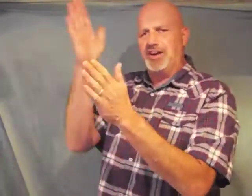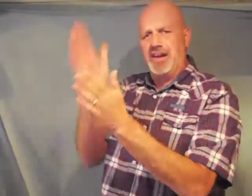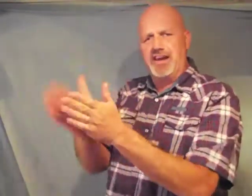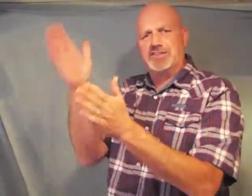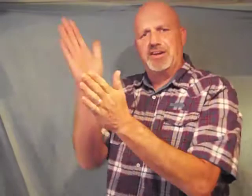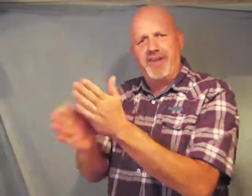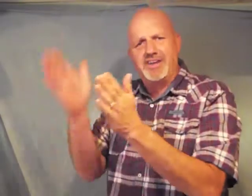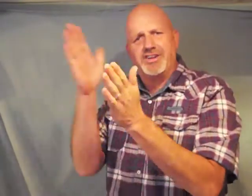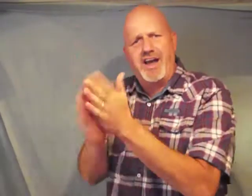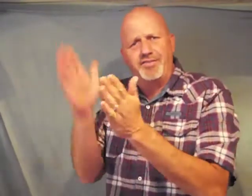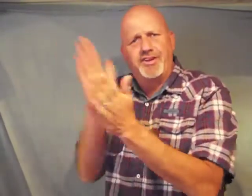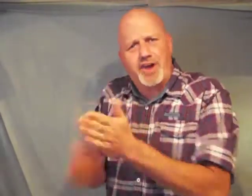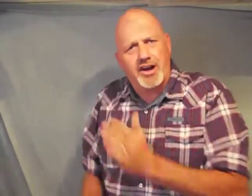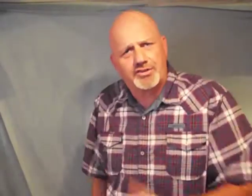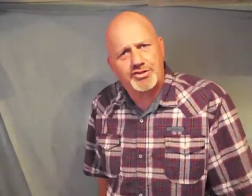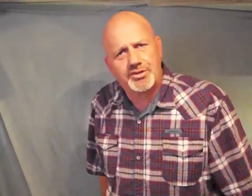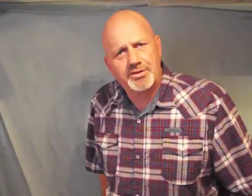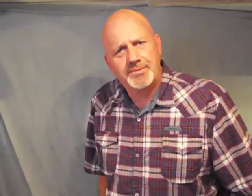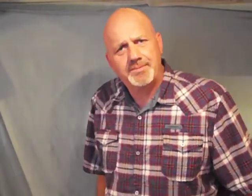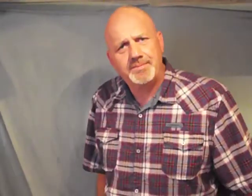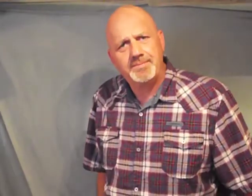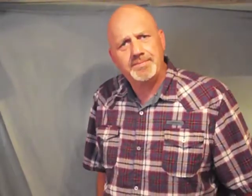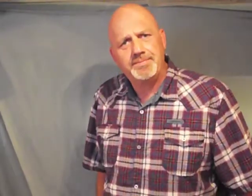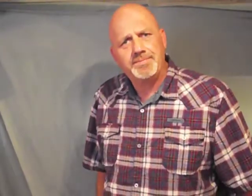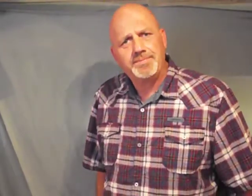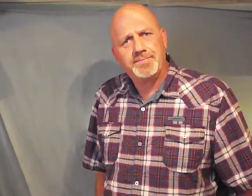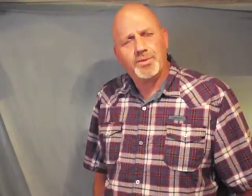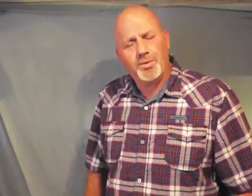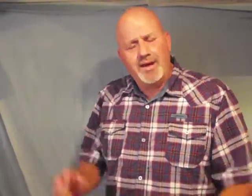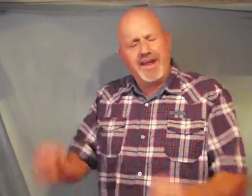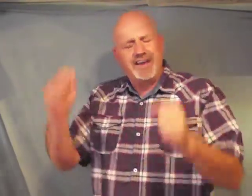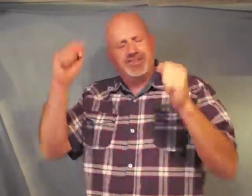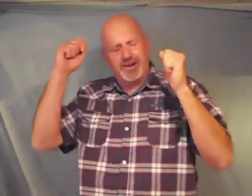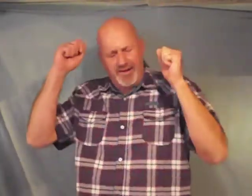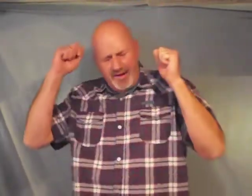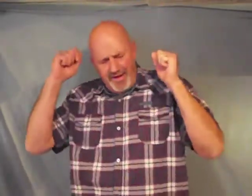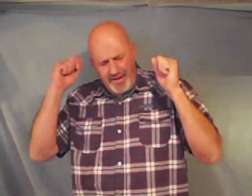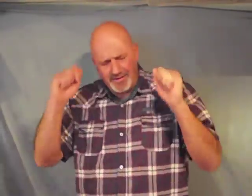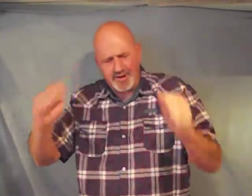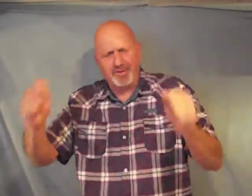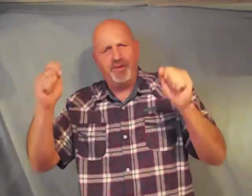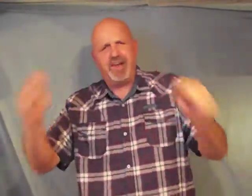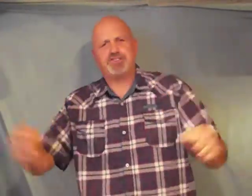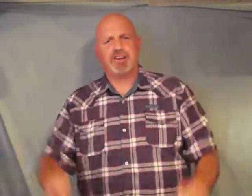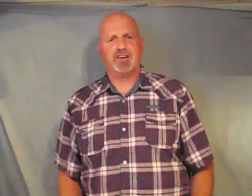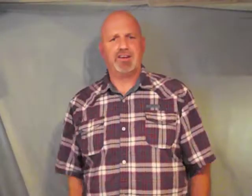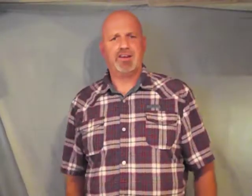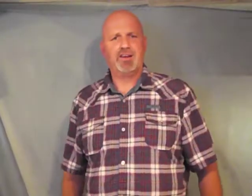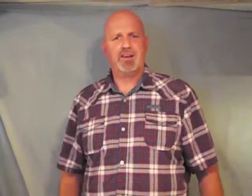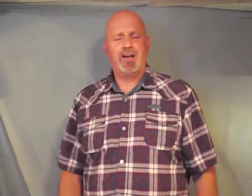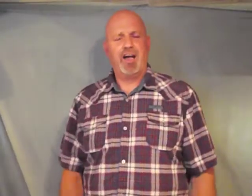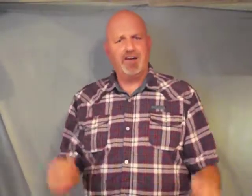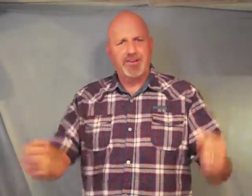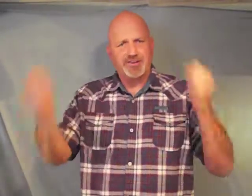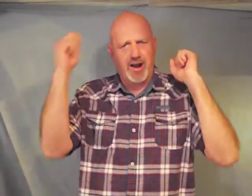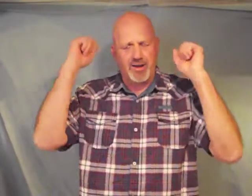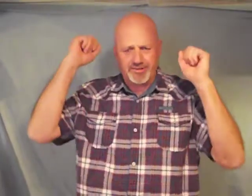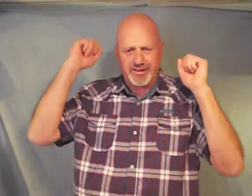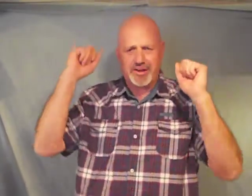is division of the church religion is division of the church it's a